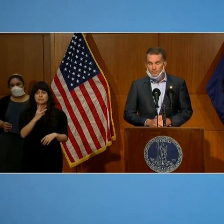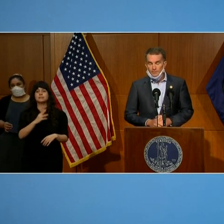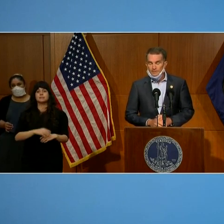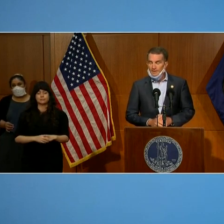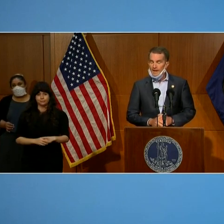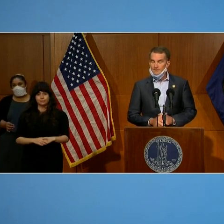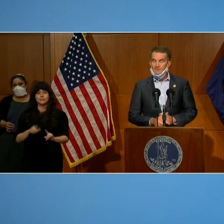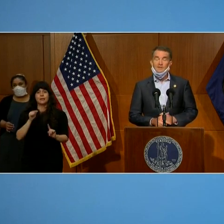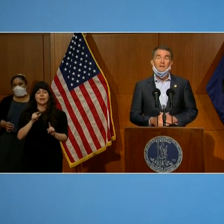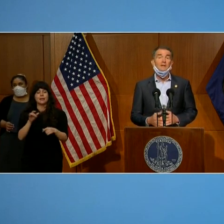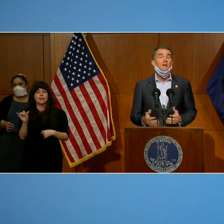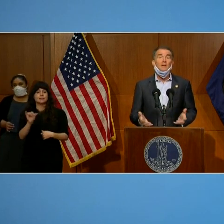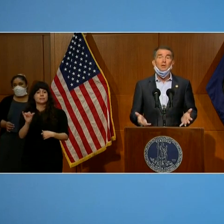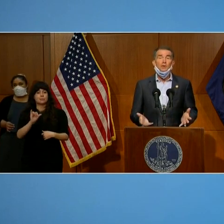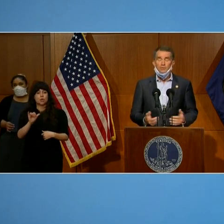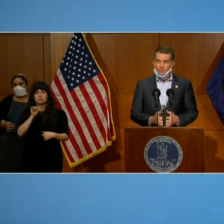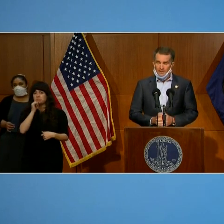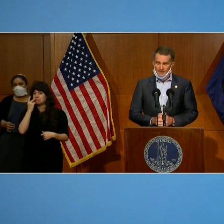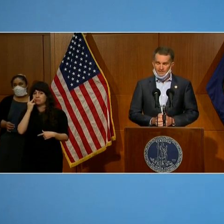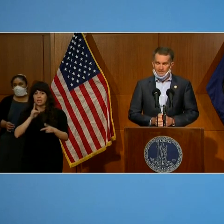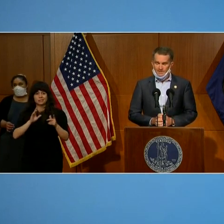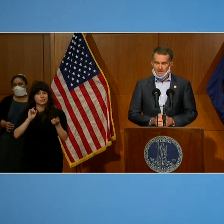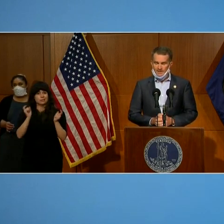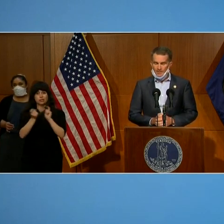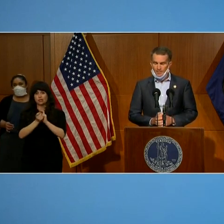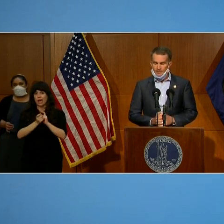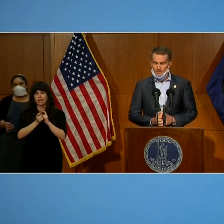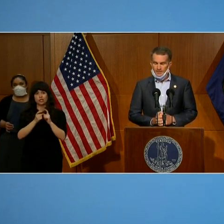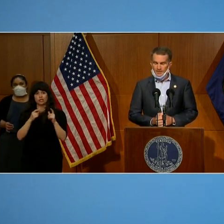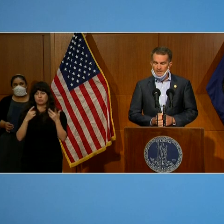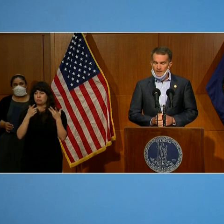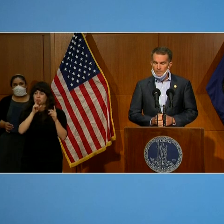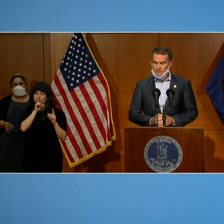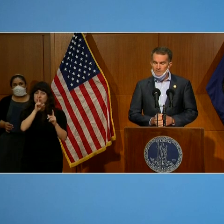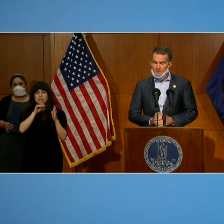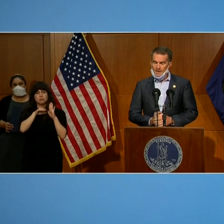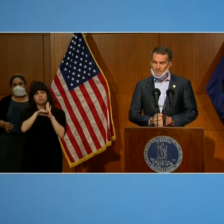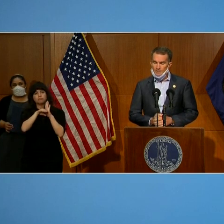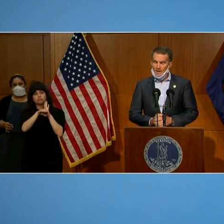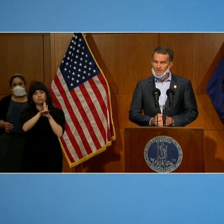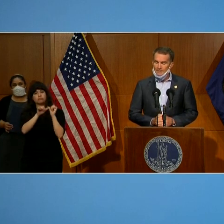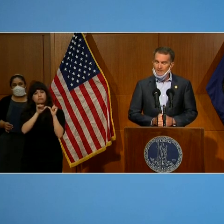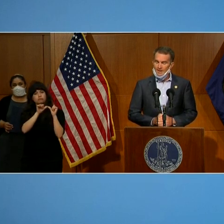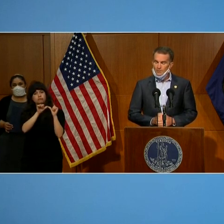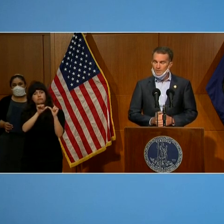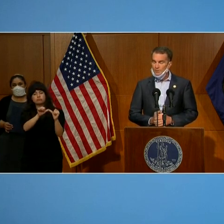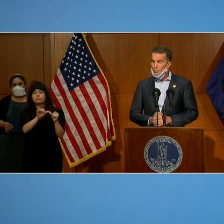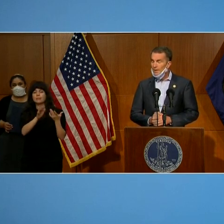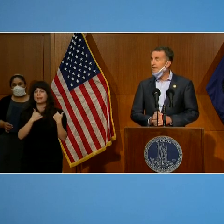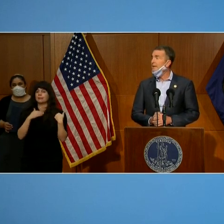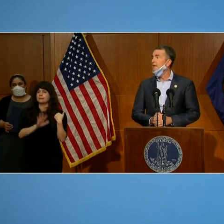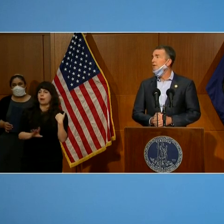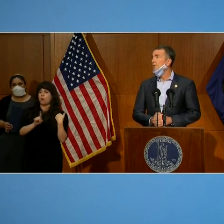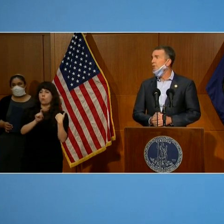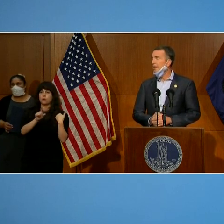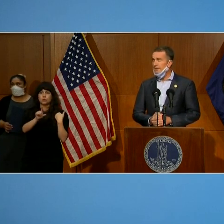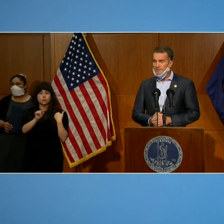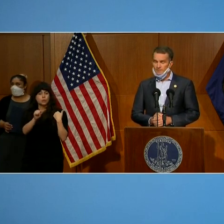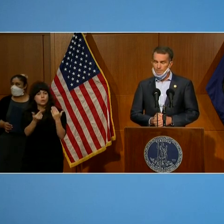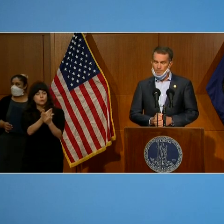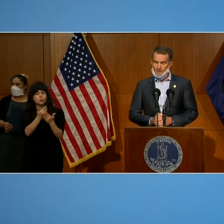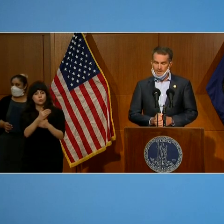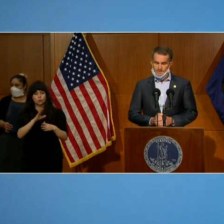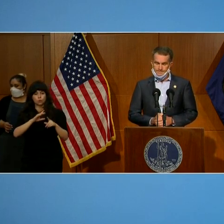northwest region hasn't seen huge changes in numbers. That region had around 120 new